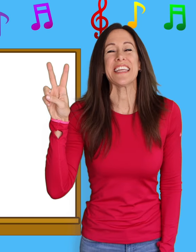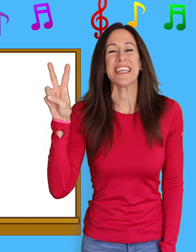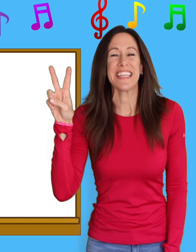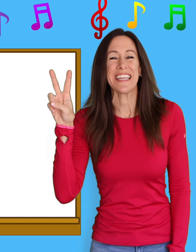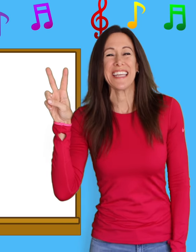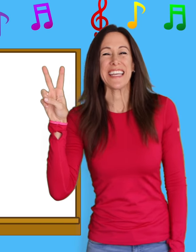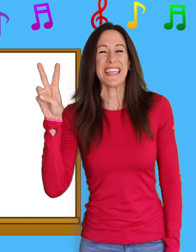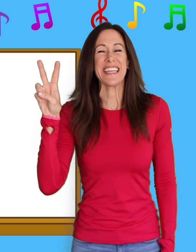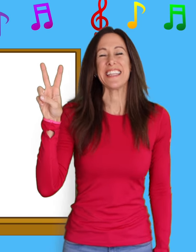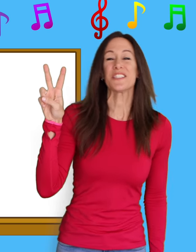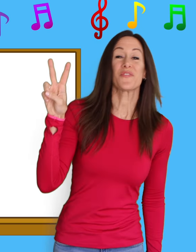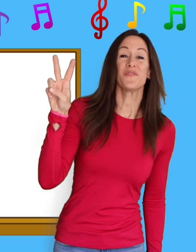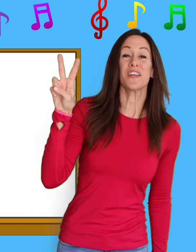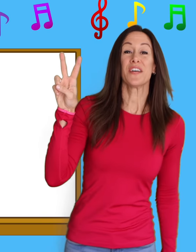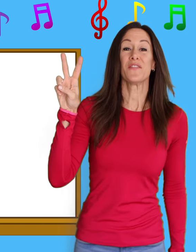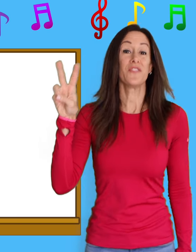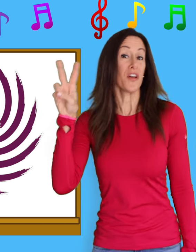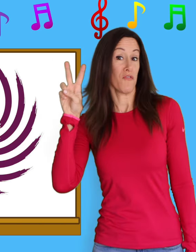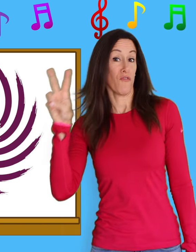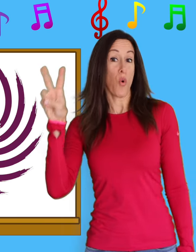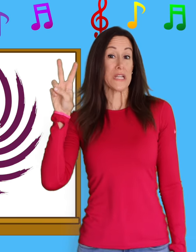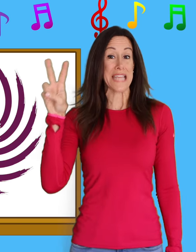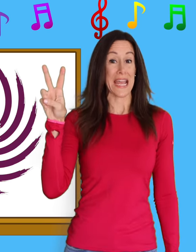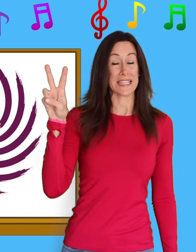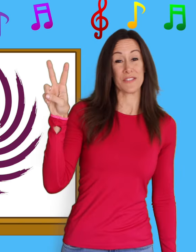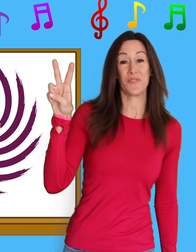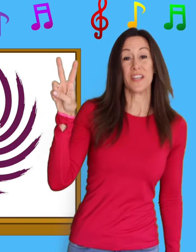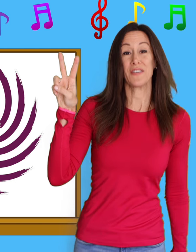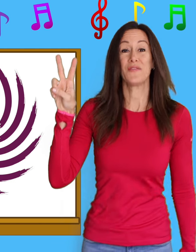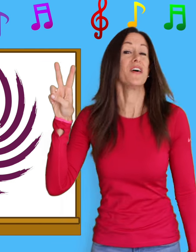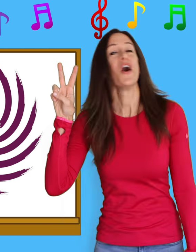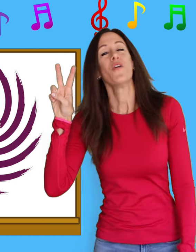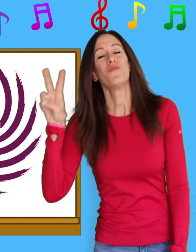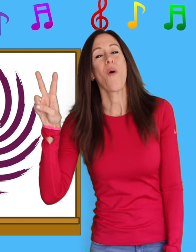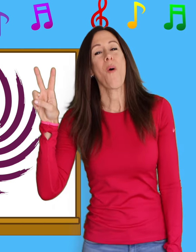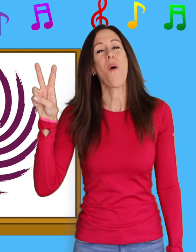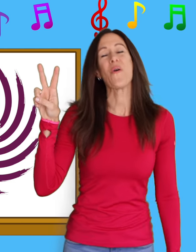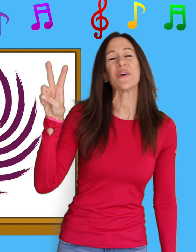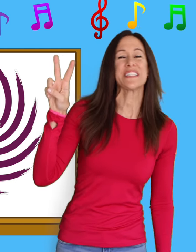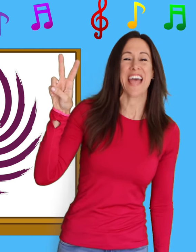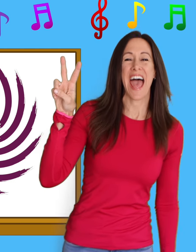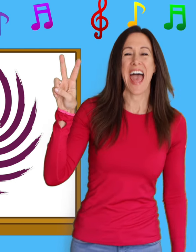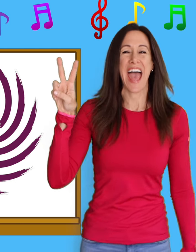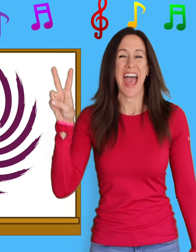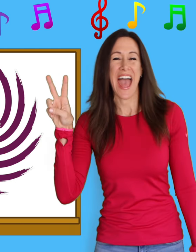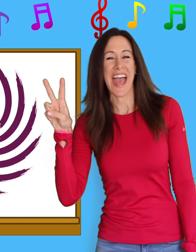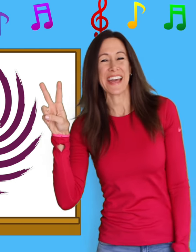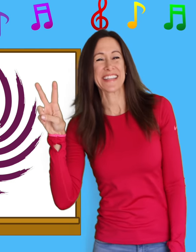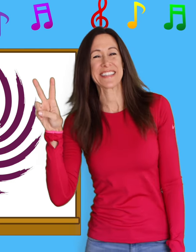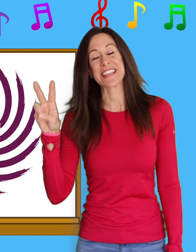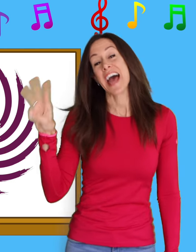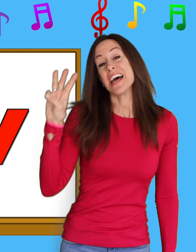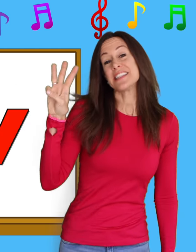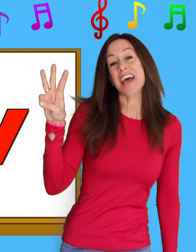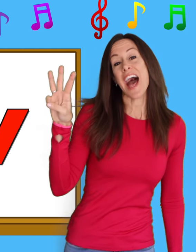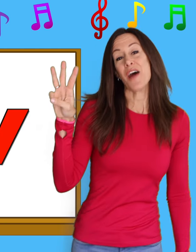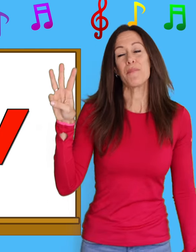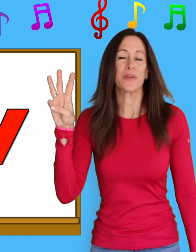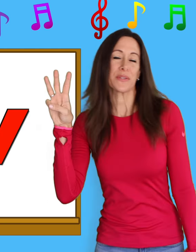is for V-V-Vortex, V-V-Vortex W